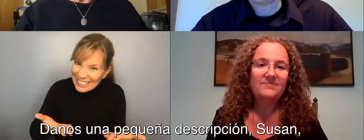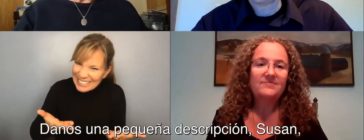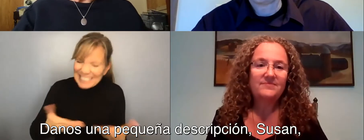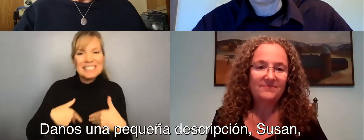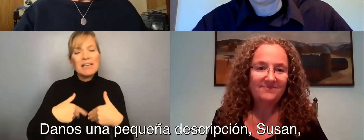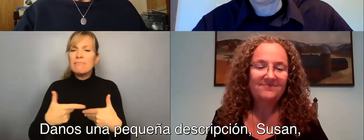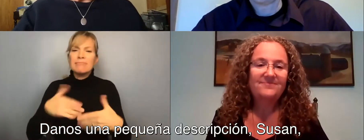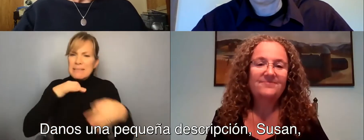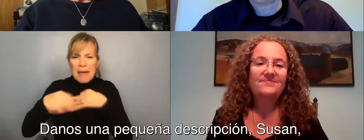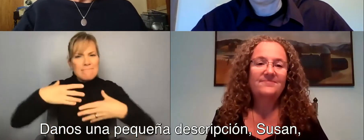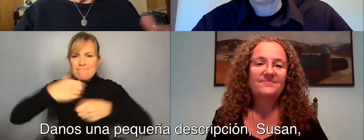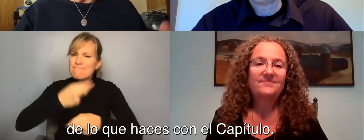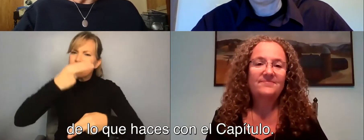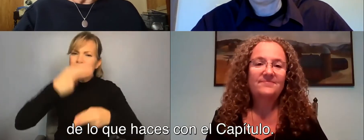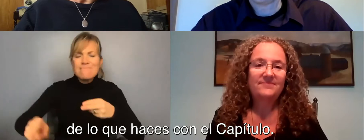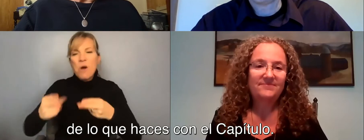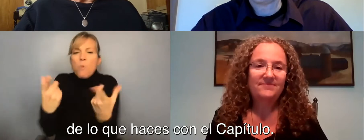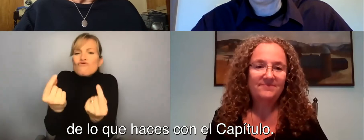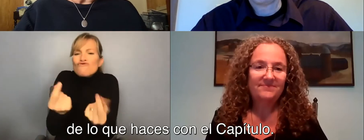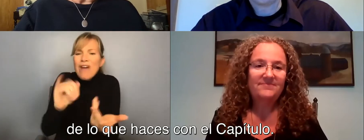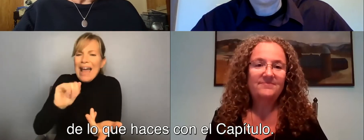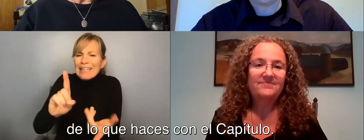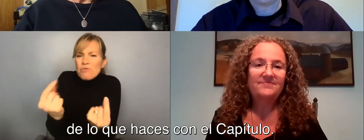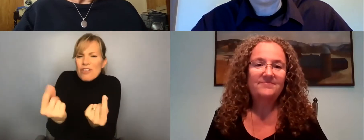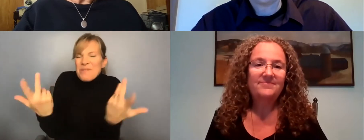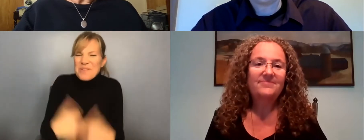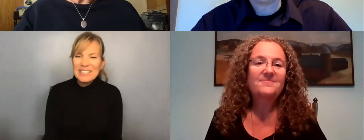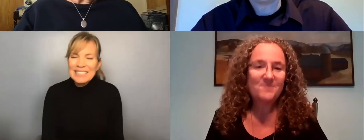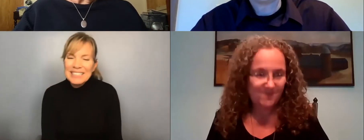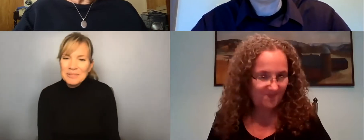Give us a little overview, Susan, of what you do with the chapter.